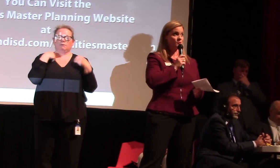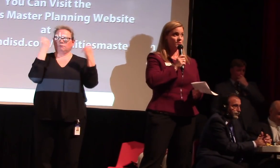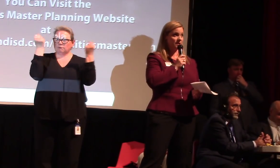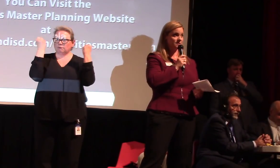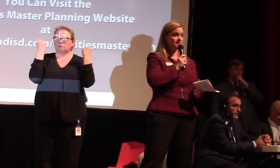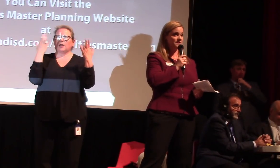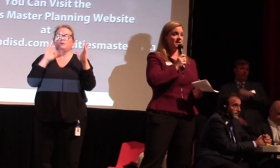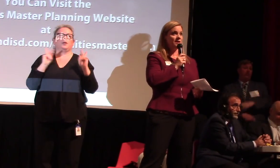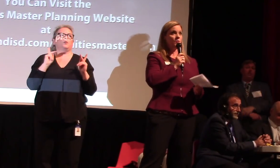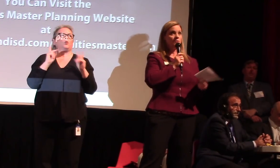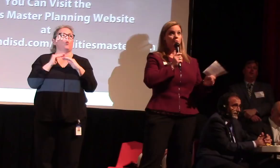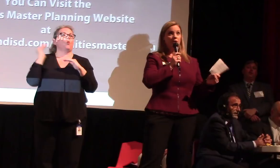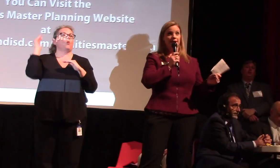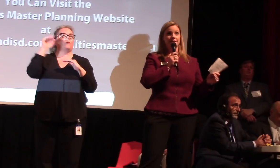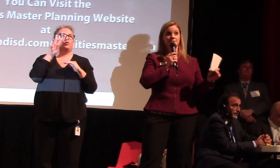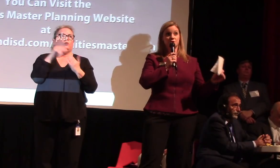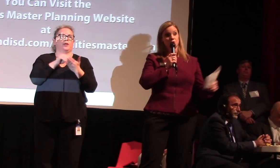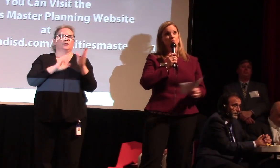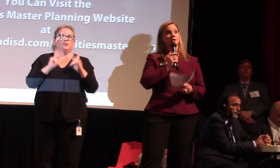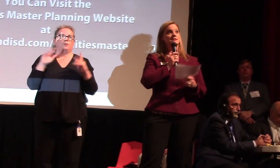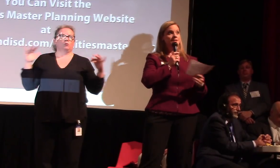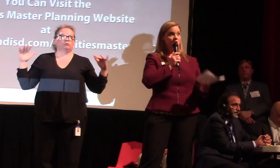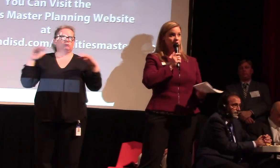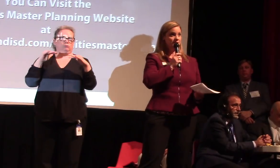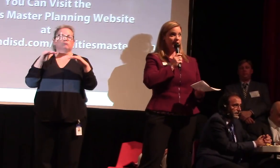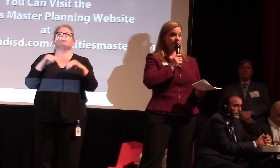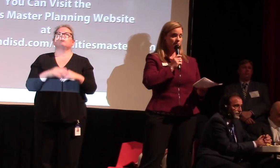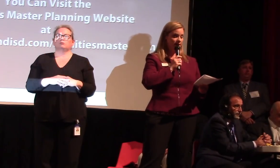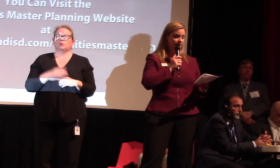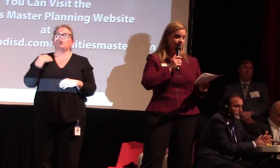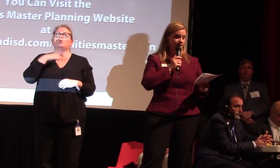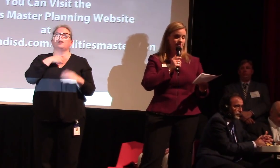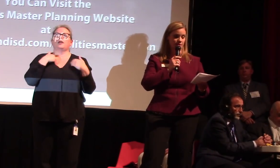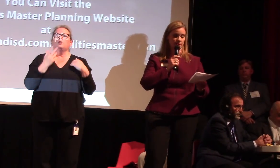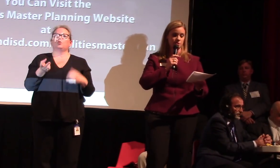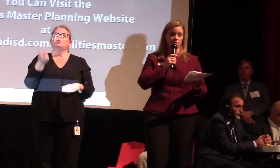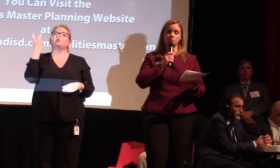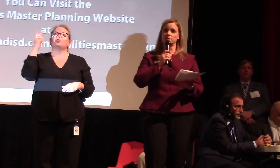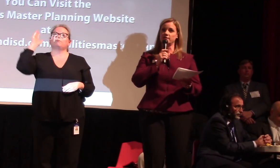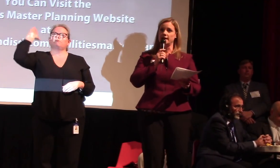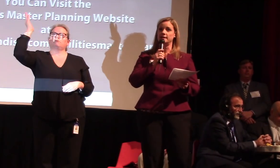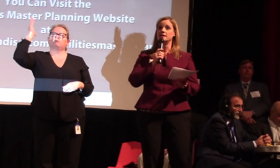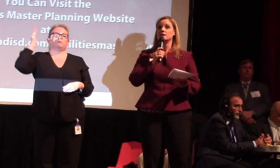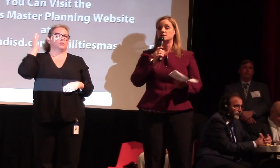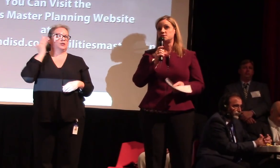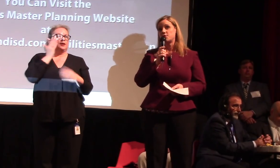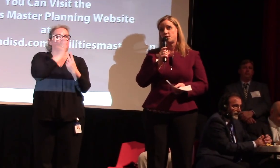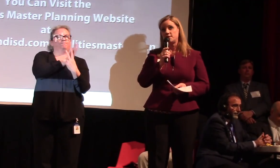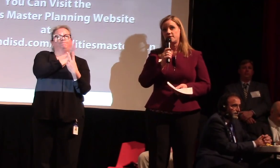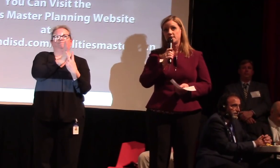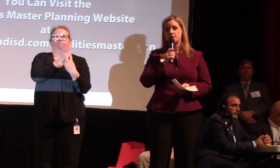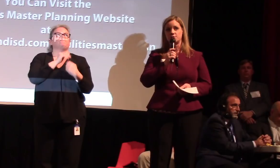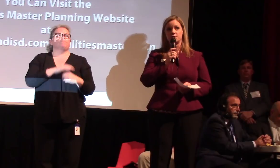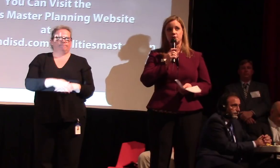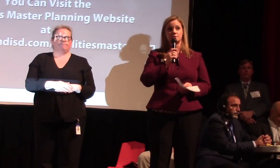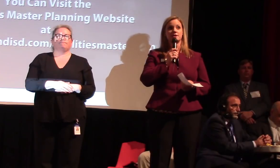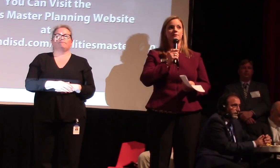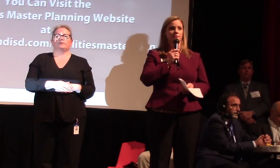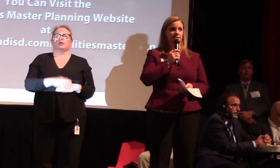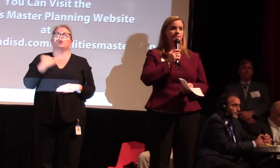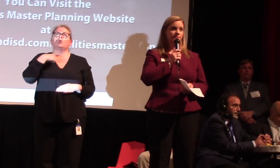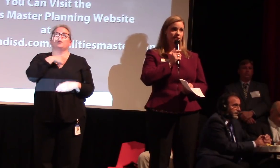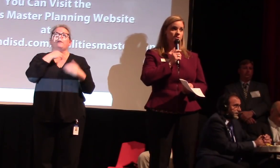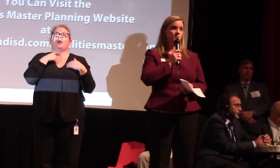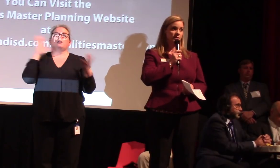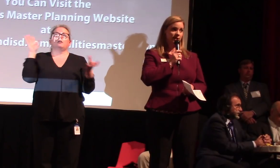folks over 2,000 we ran two presentations back to back and so in total we've had close to 3,500 folks